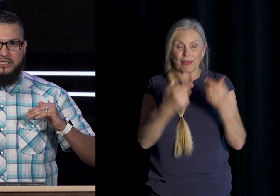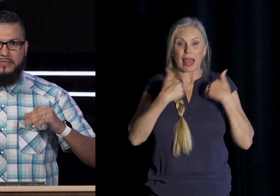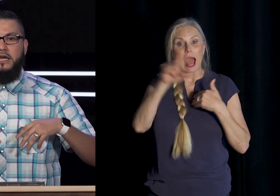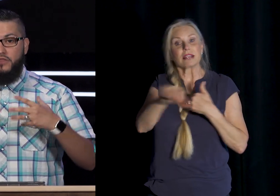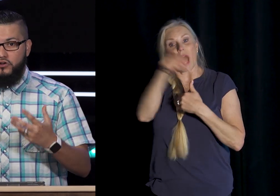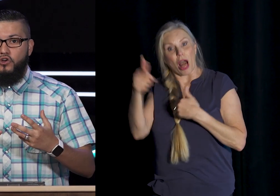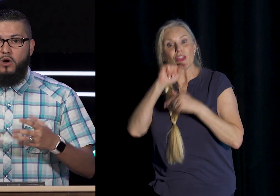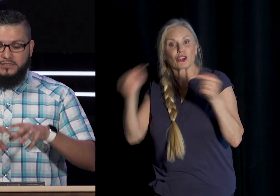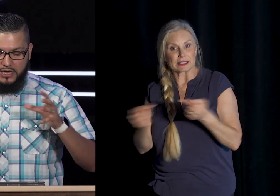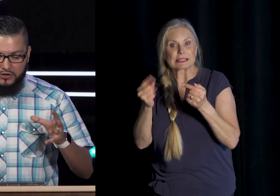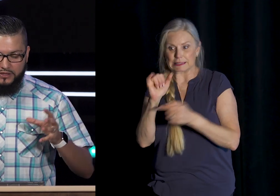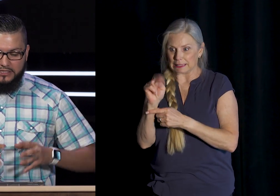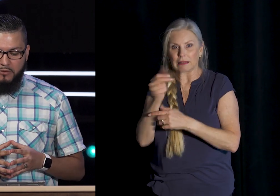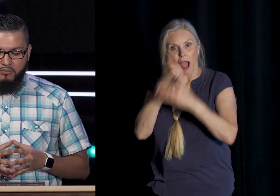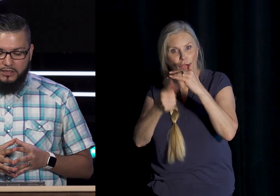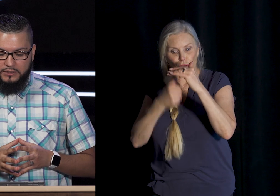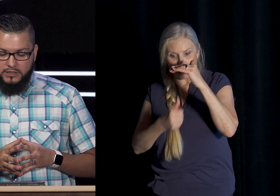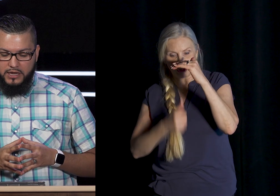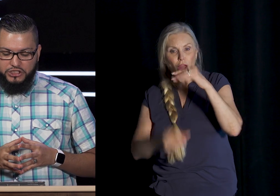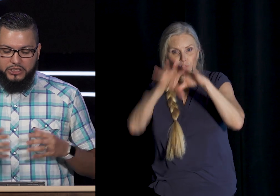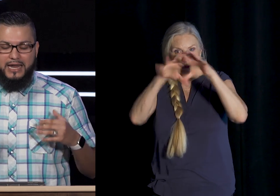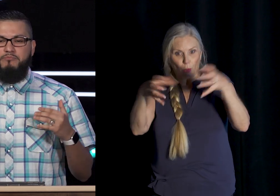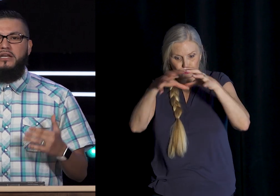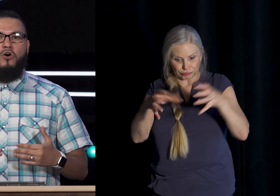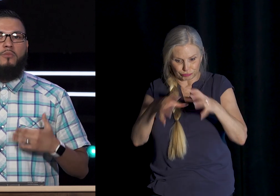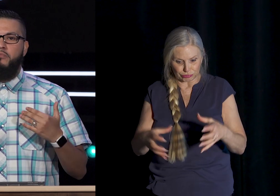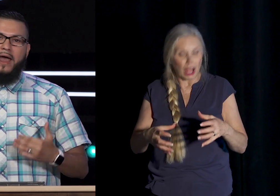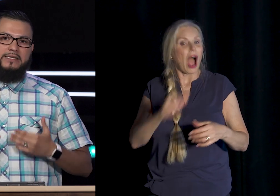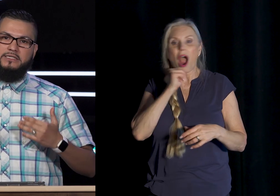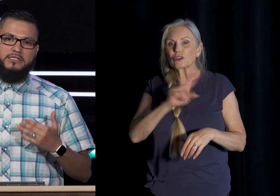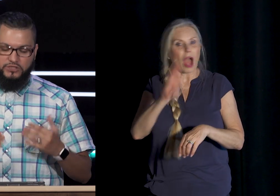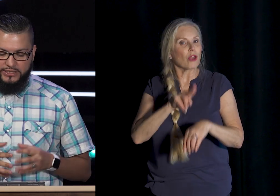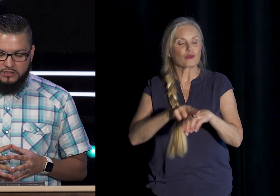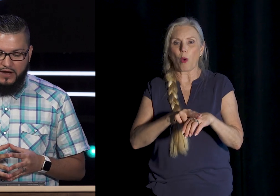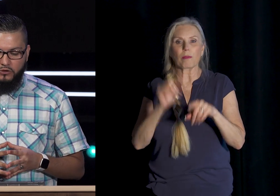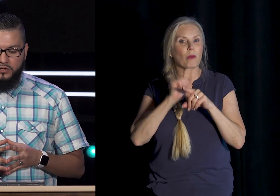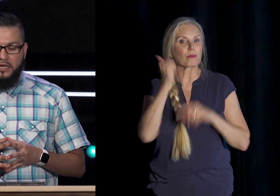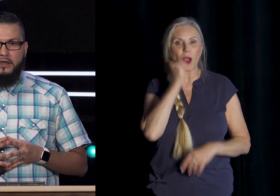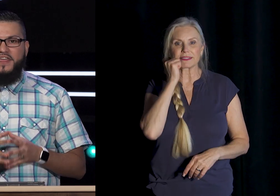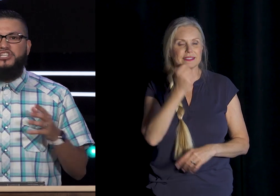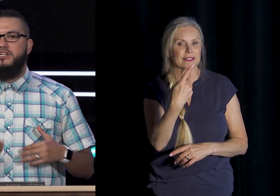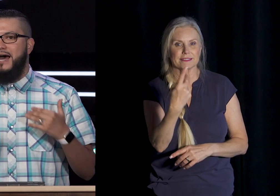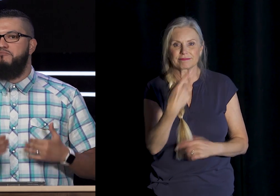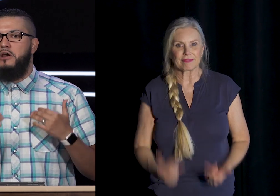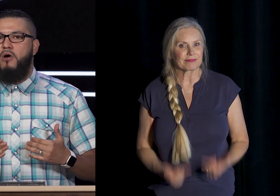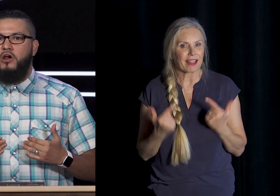sins That are nuanced Under these umbrellas Should not be Normal practices Of Jesus followers They should not be A part